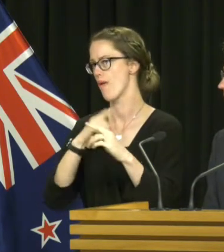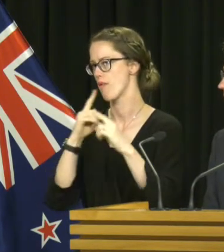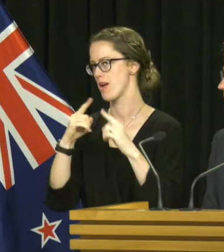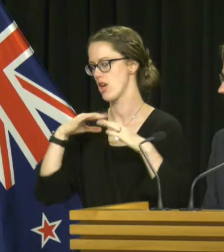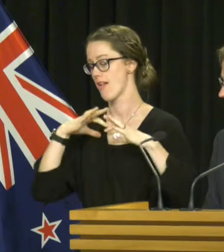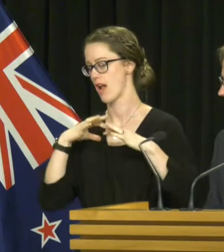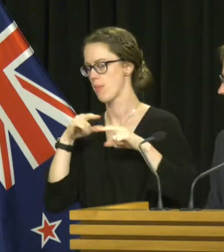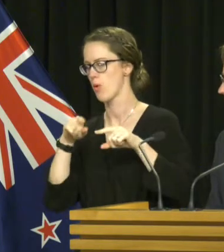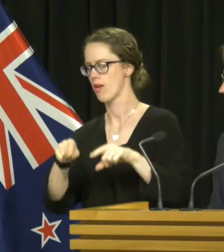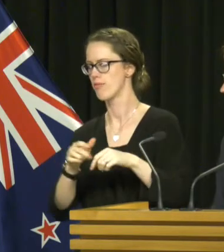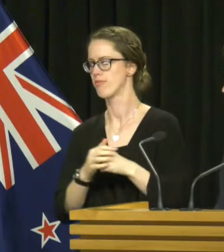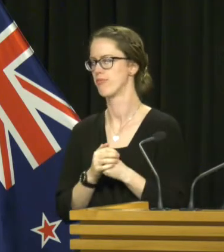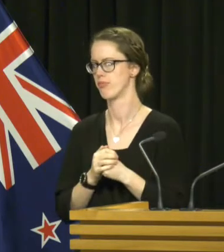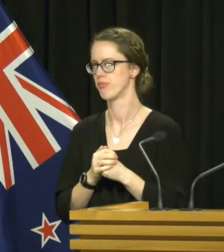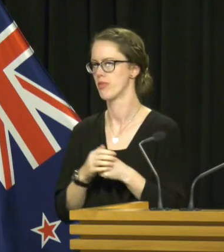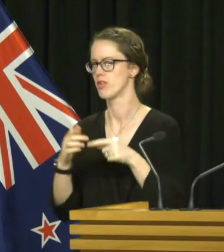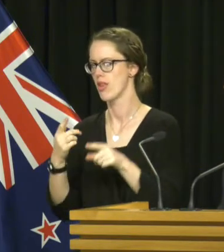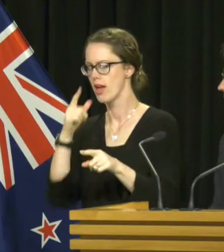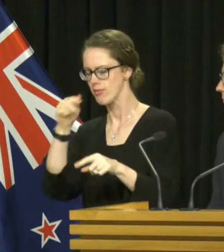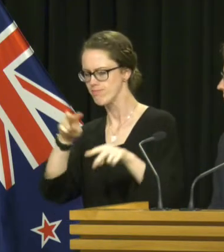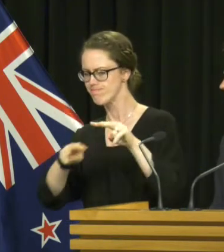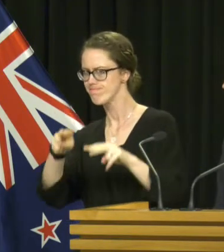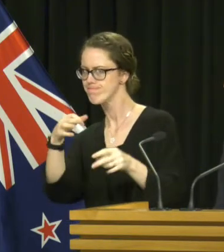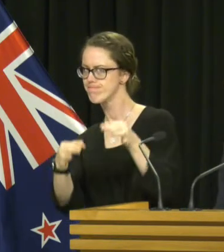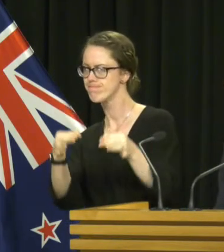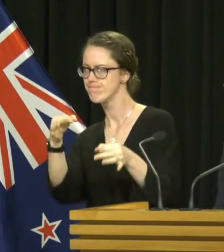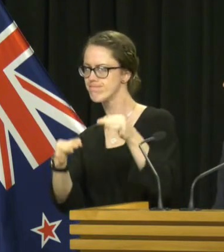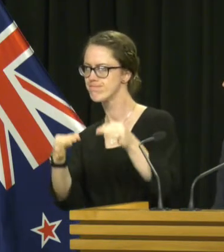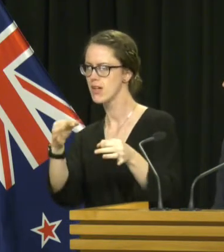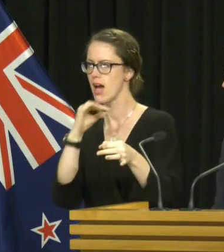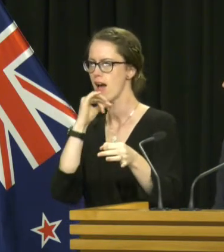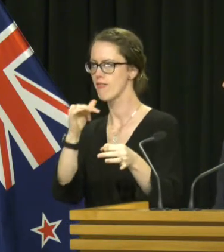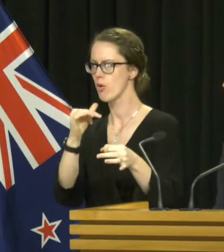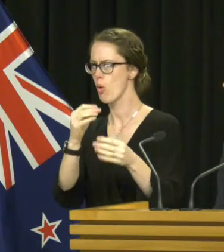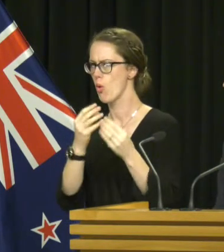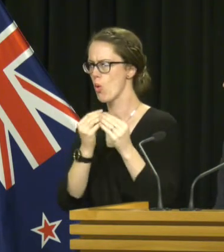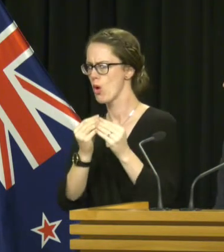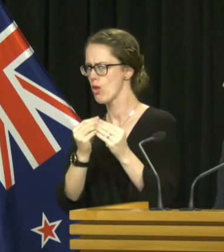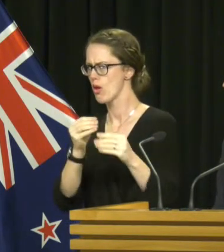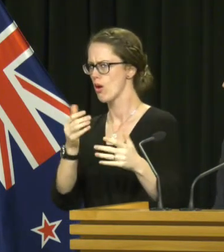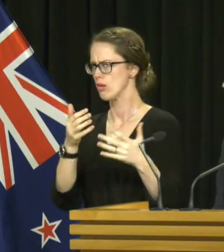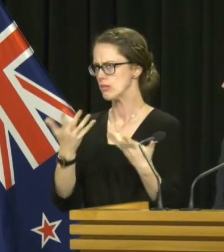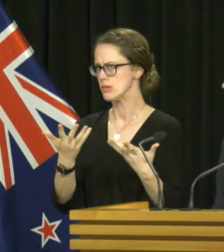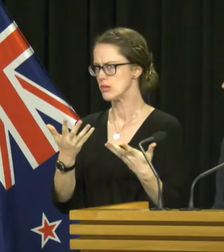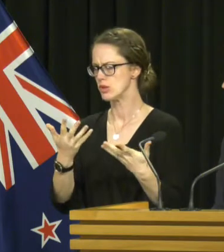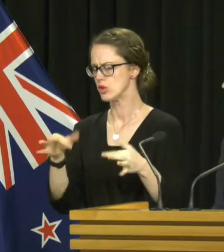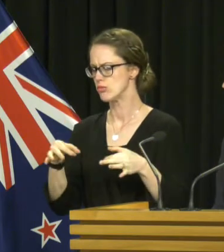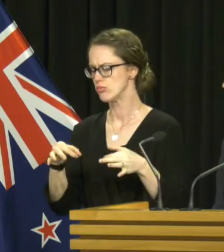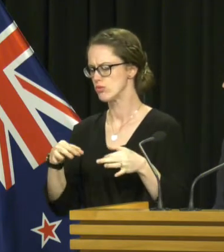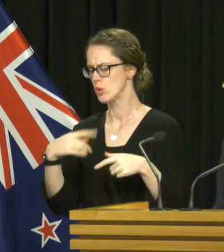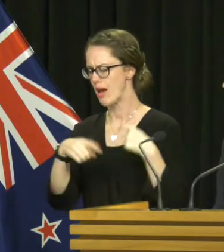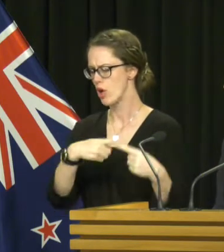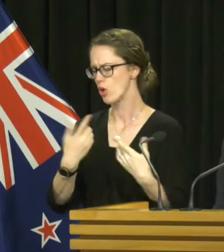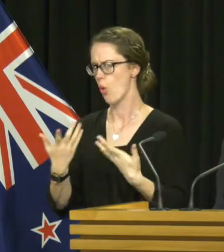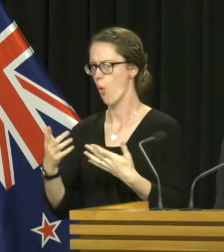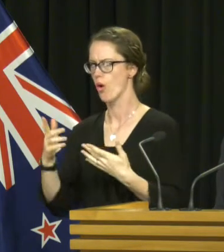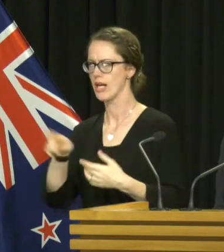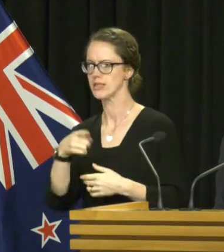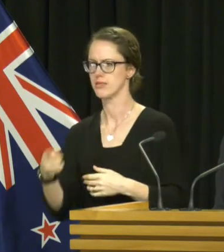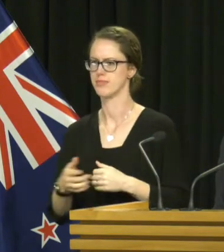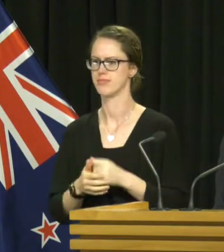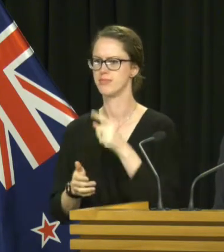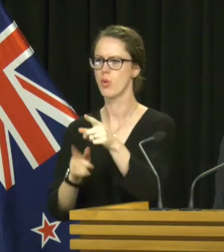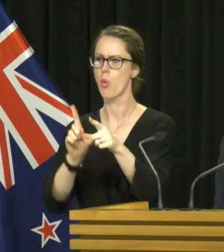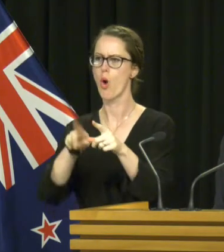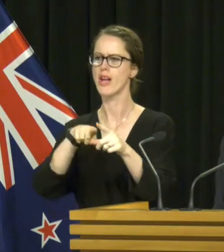available to them in order to ascertain whether or not it would be wise under the circumstances to proceed. What are some of the